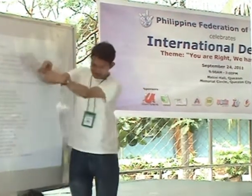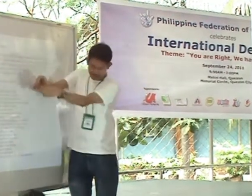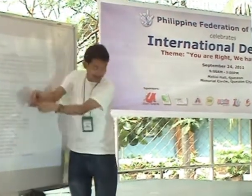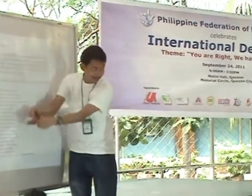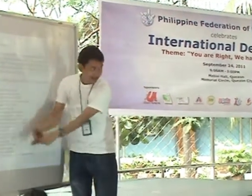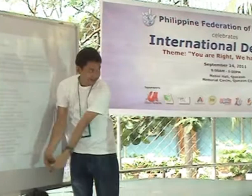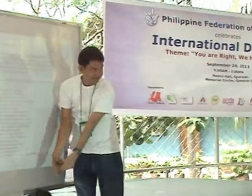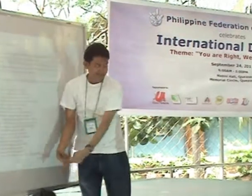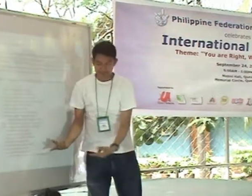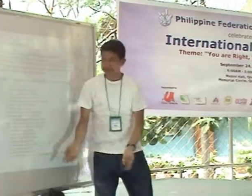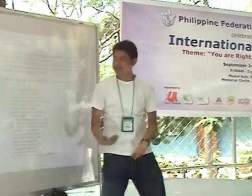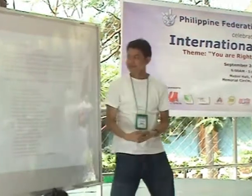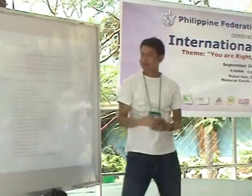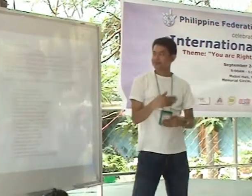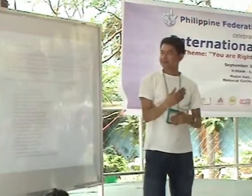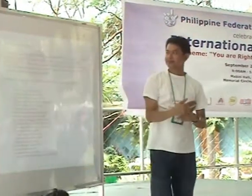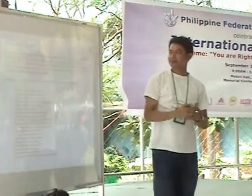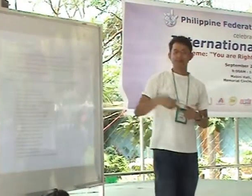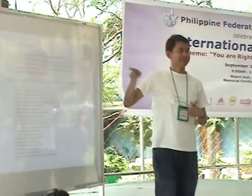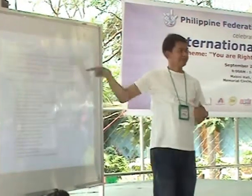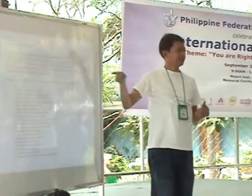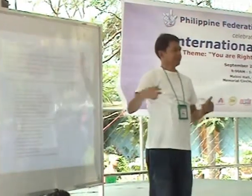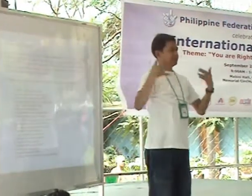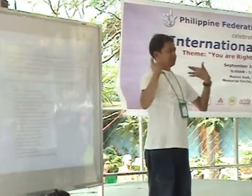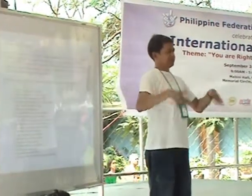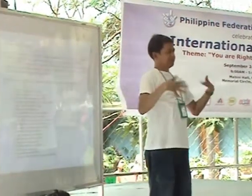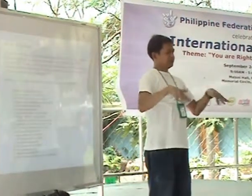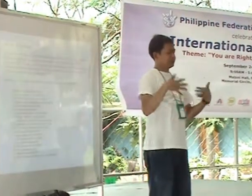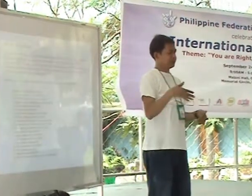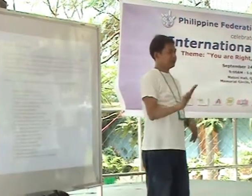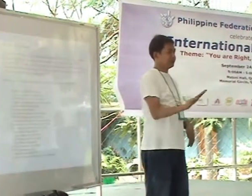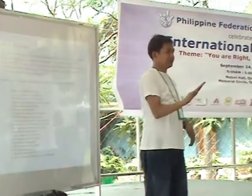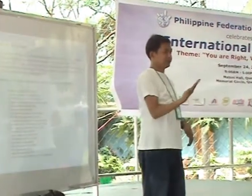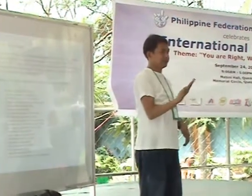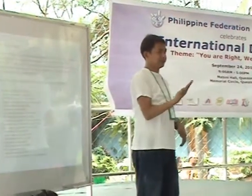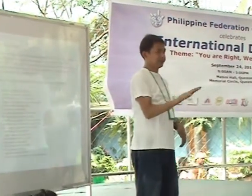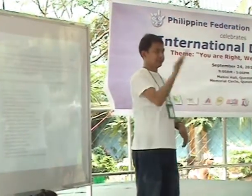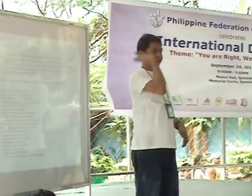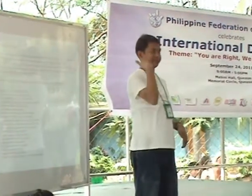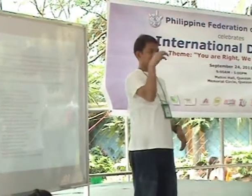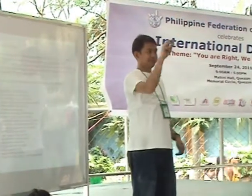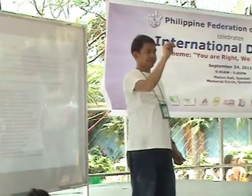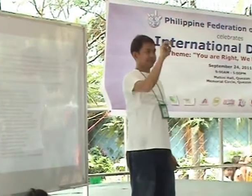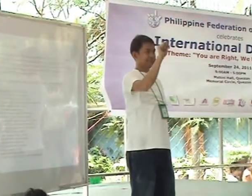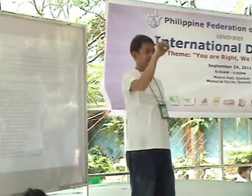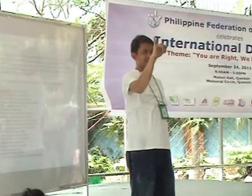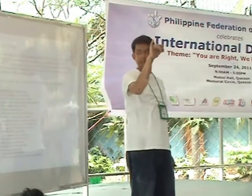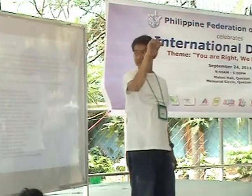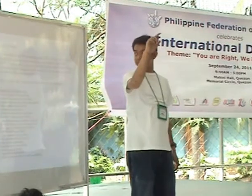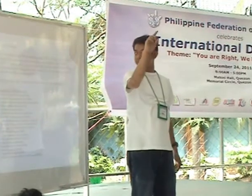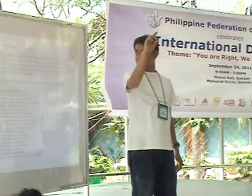that is under the Pilking Federation of the Deaf. So na-na-na-na-na-na-na-na-na-na-na-na. before...